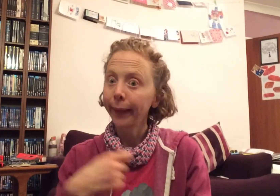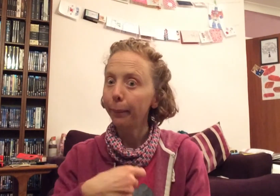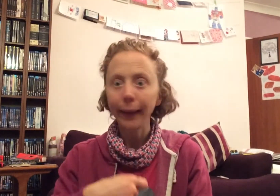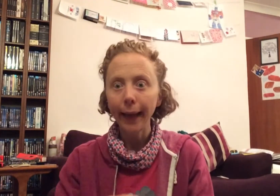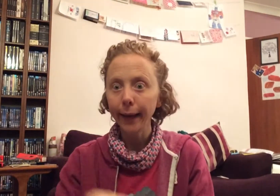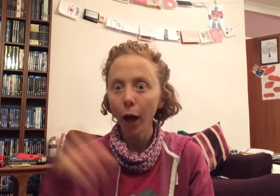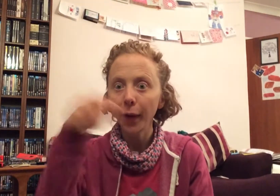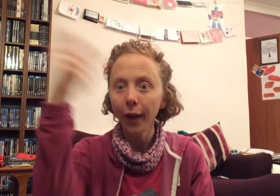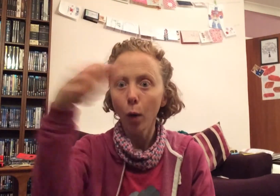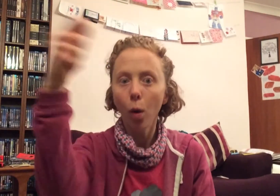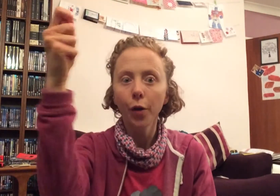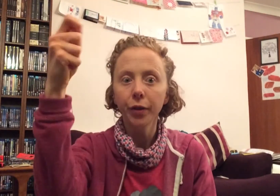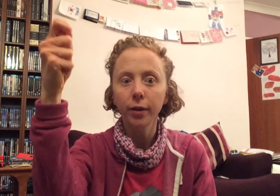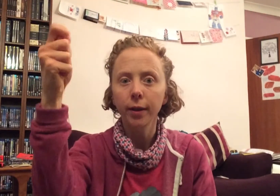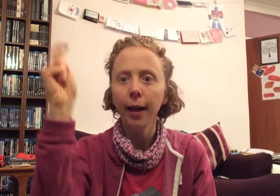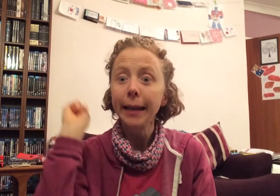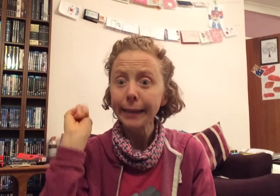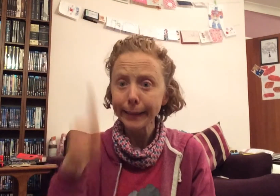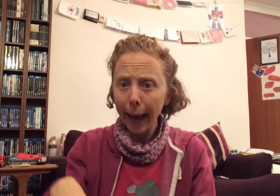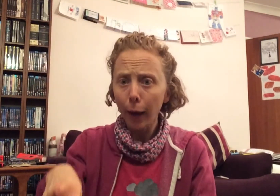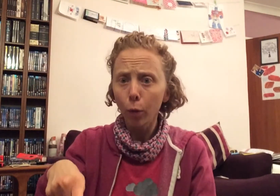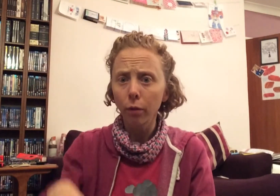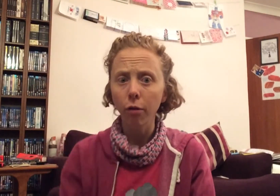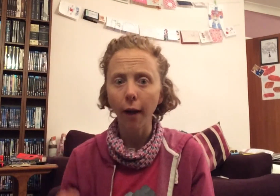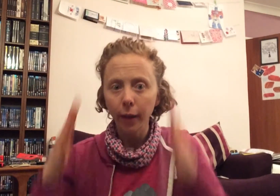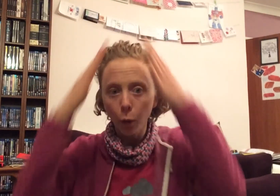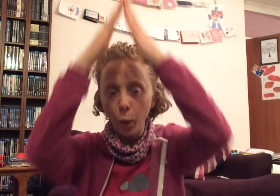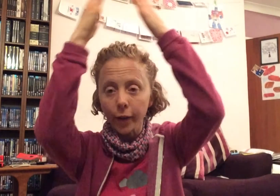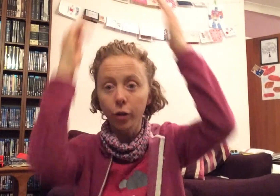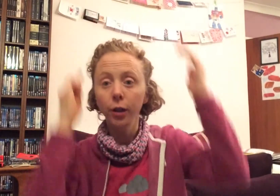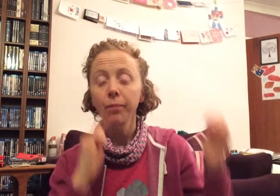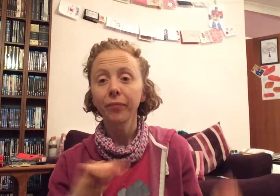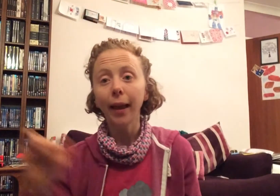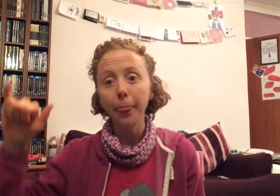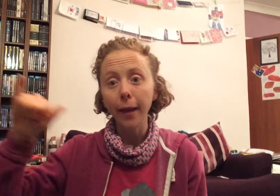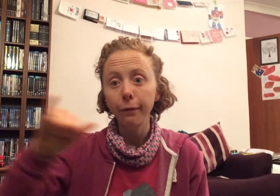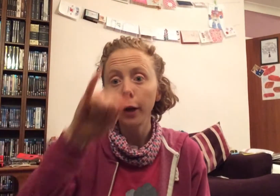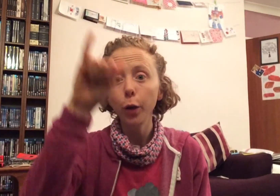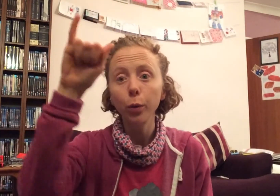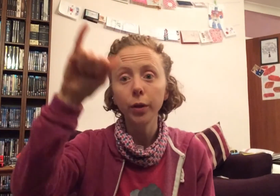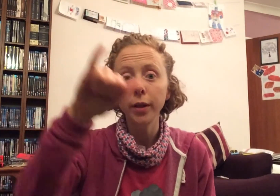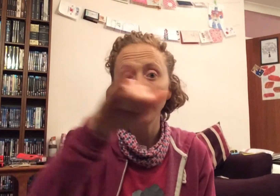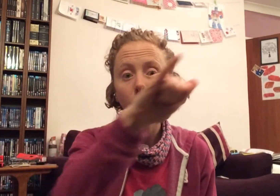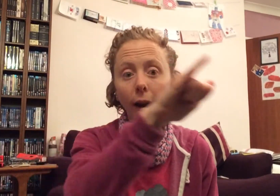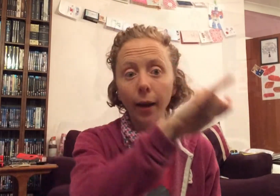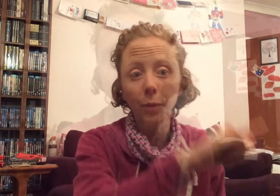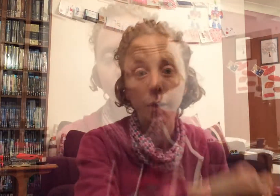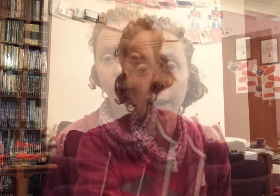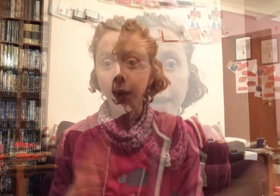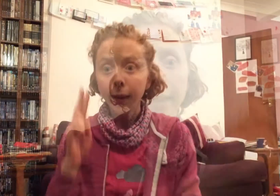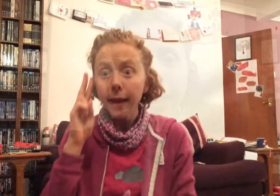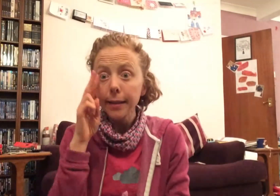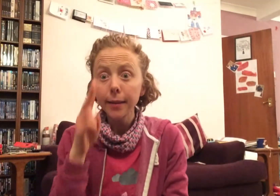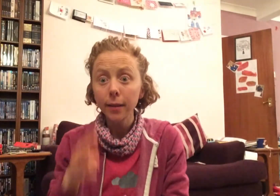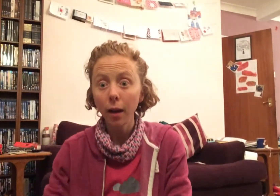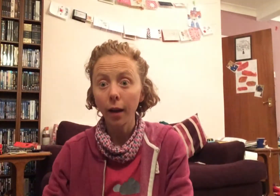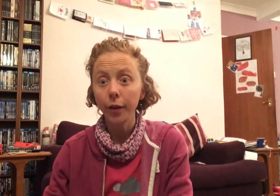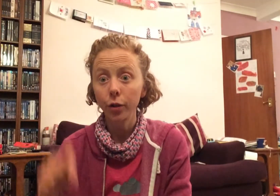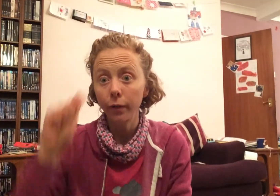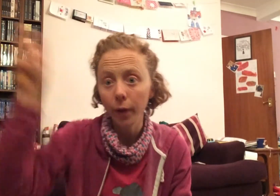but let go of her wand. Down, cried the witch, and they flew to the ground. They searched for